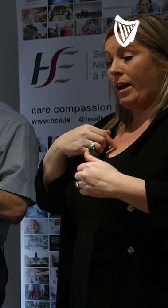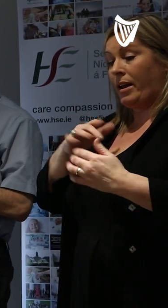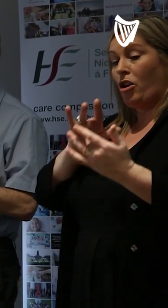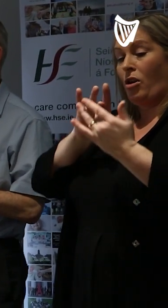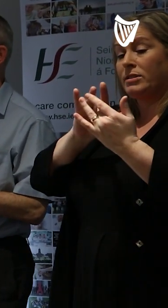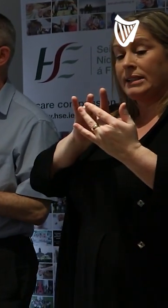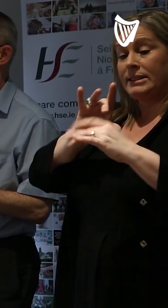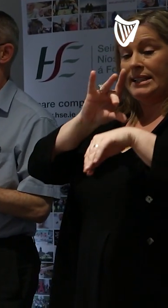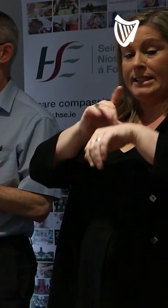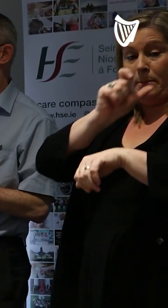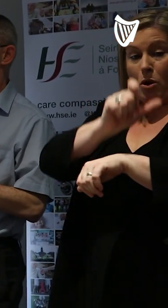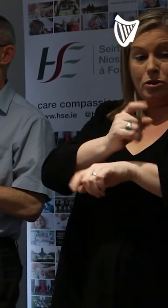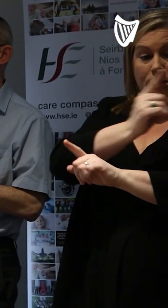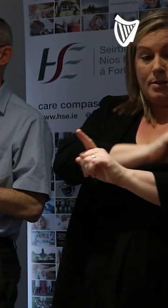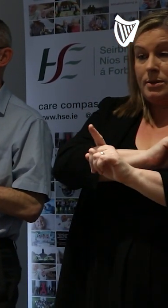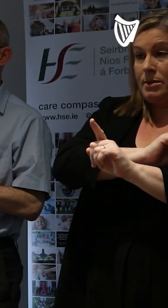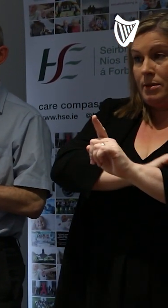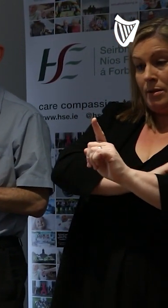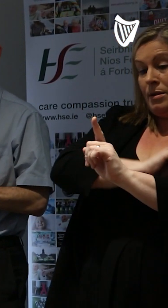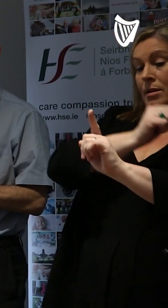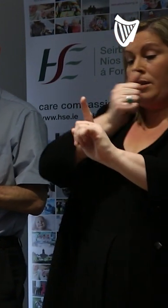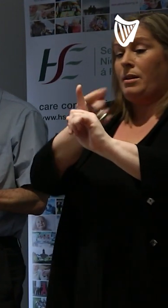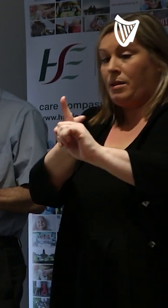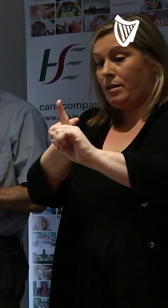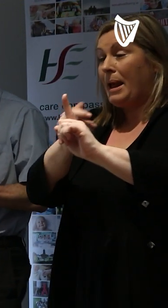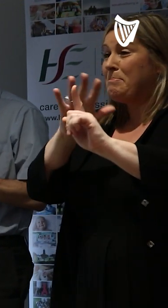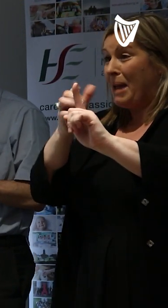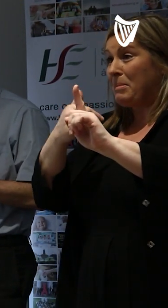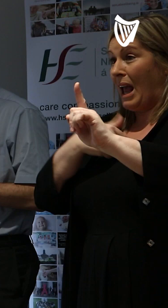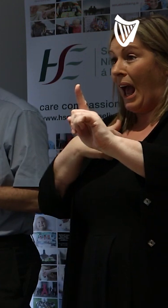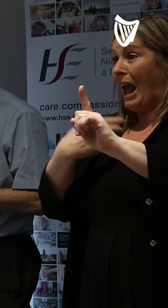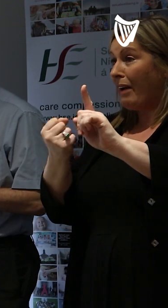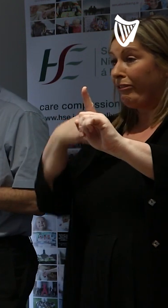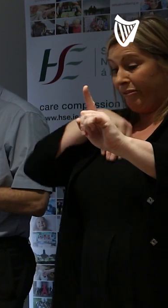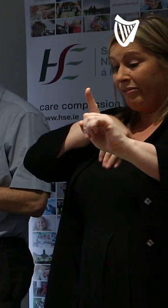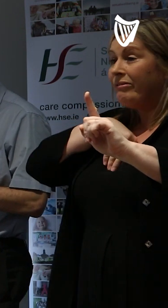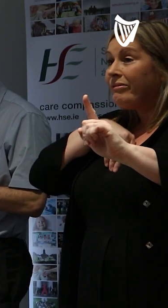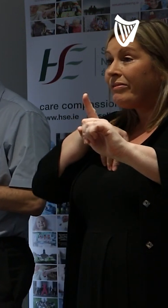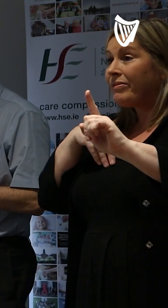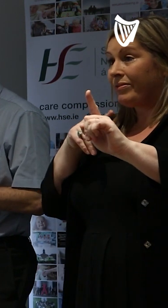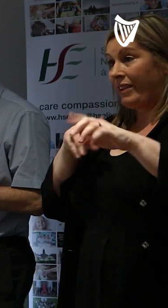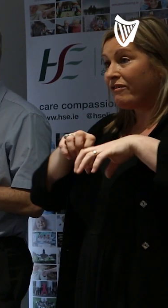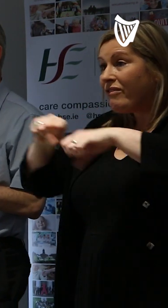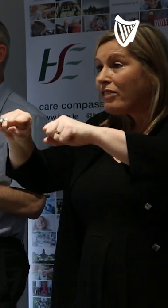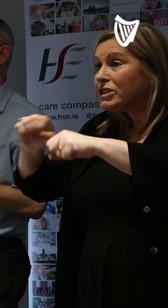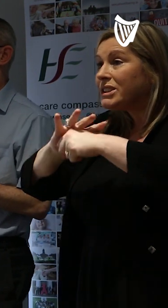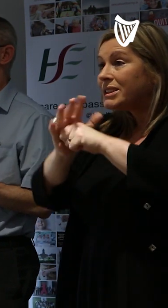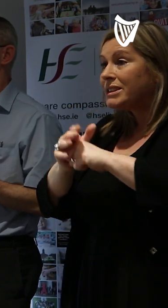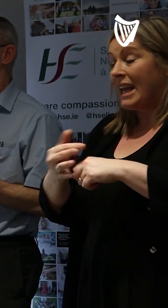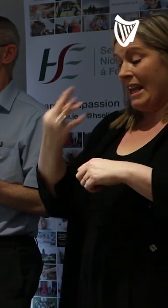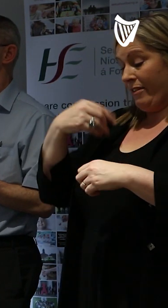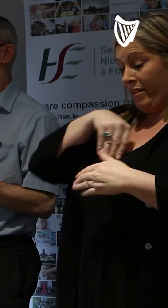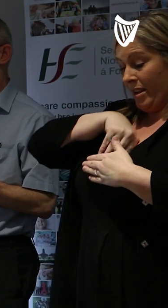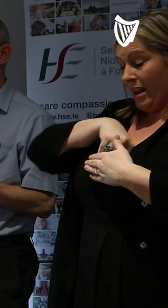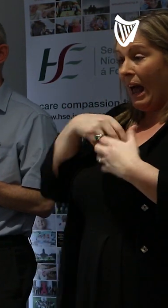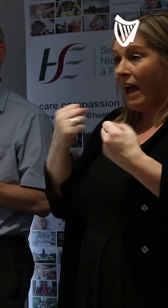then I might have the virus infection. The worry is that I might. Actually, many of us don't, but I might have the virus. If I am infected